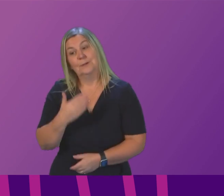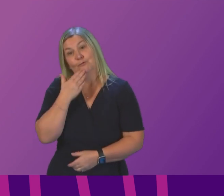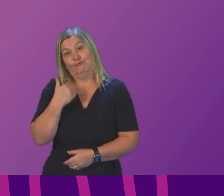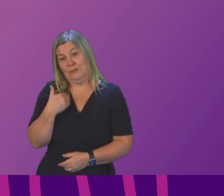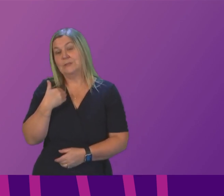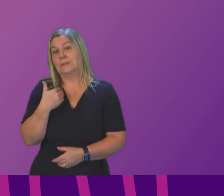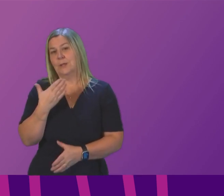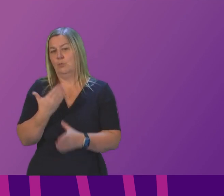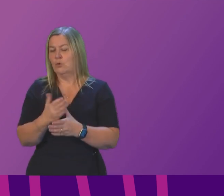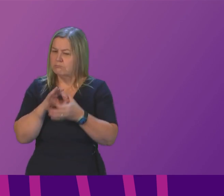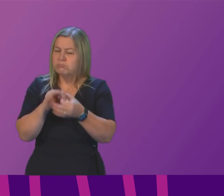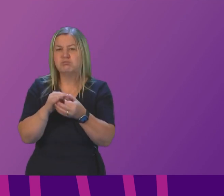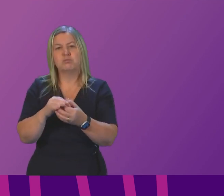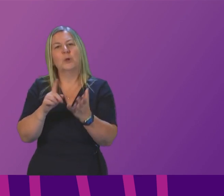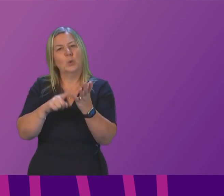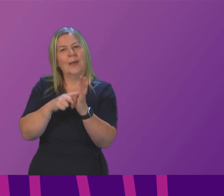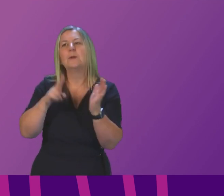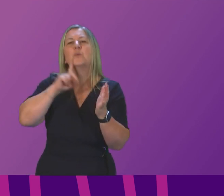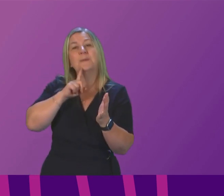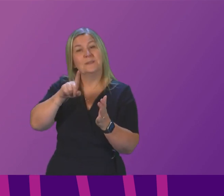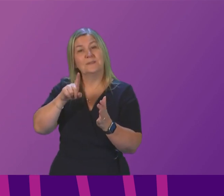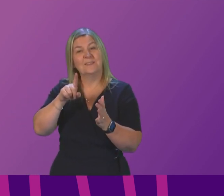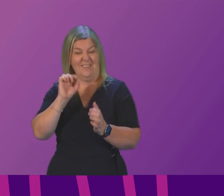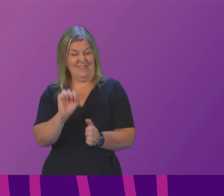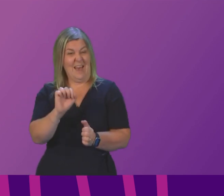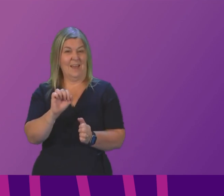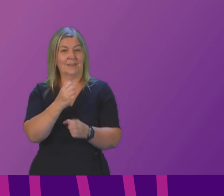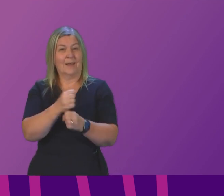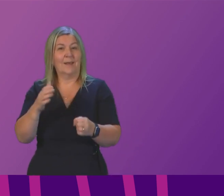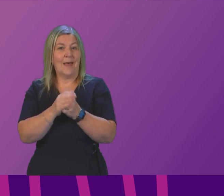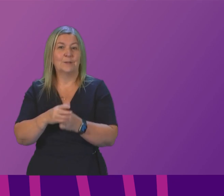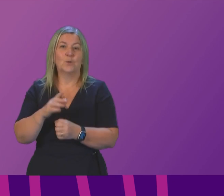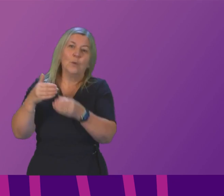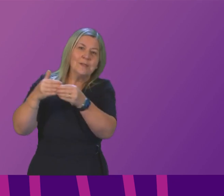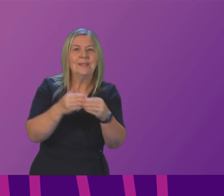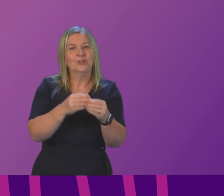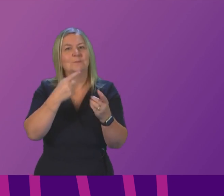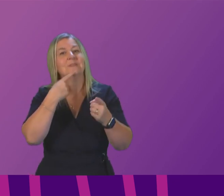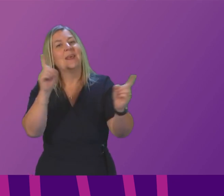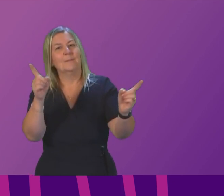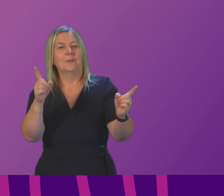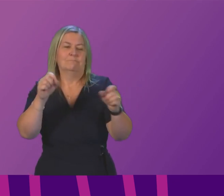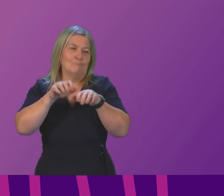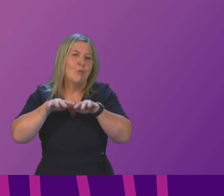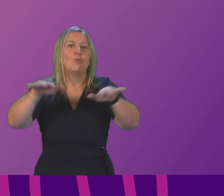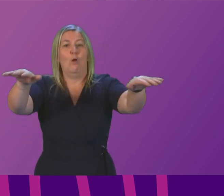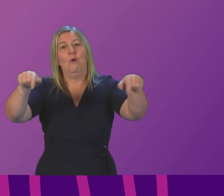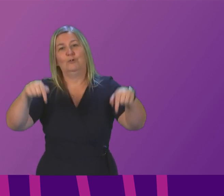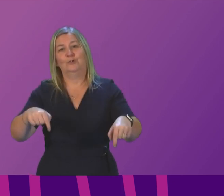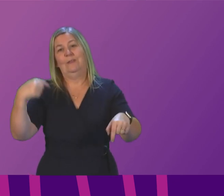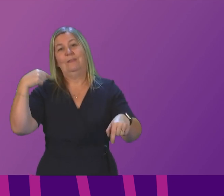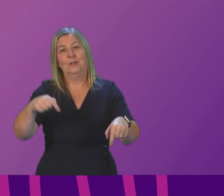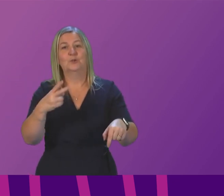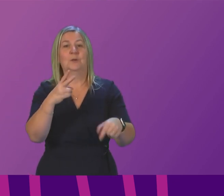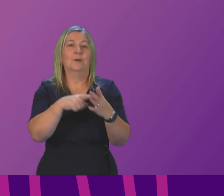women to put forward this Glasgow women's leadership statement that we launched at COP26 earlier this week